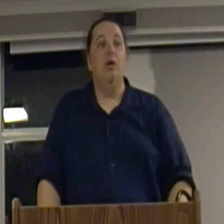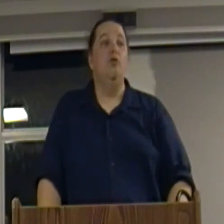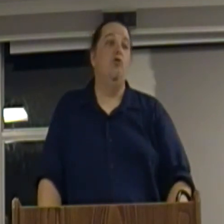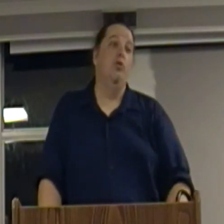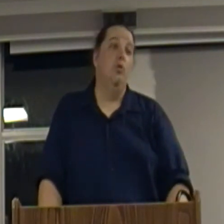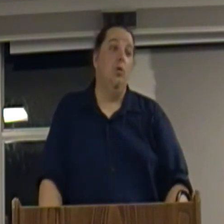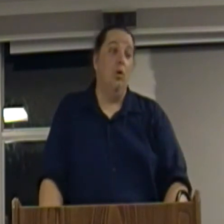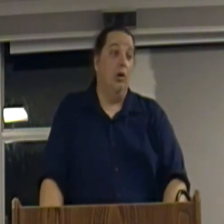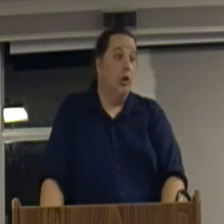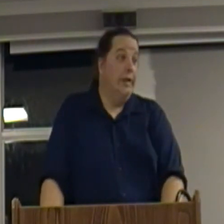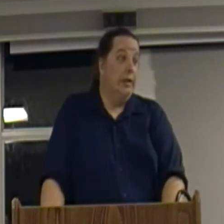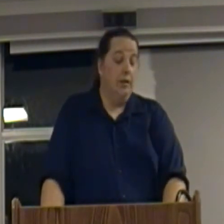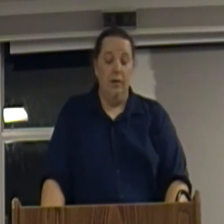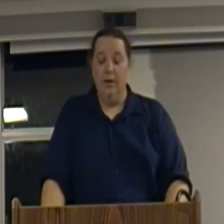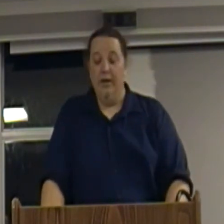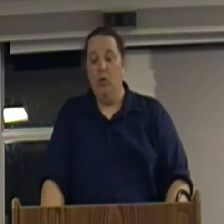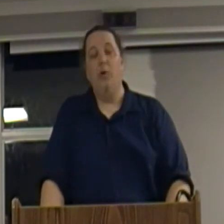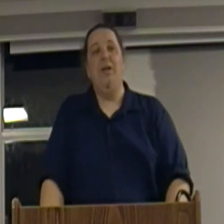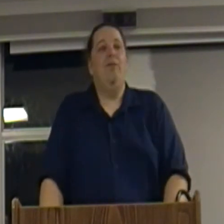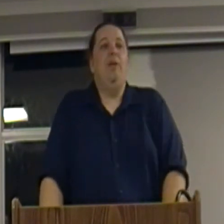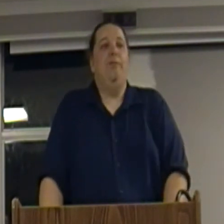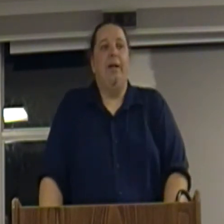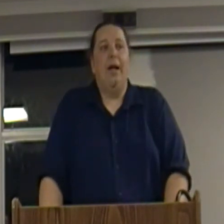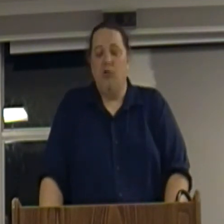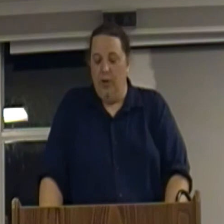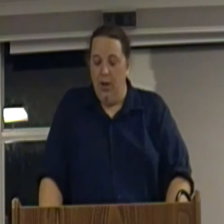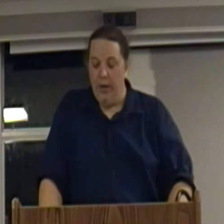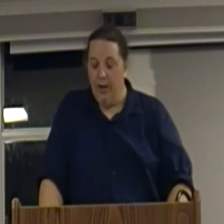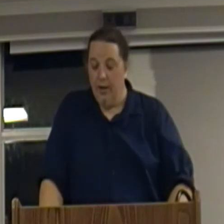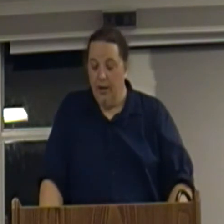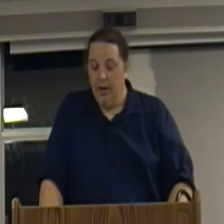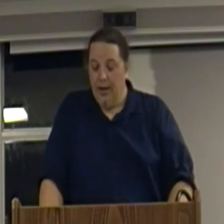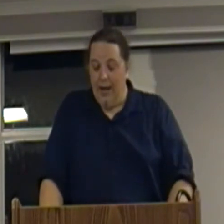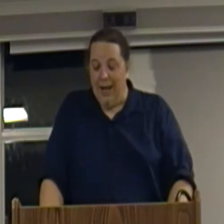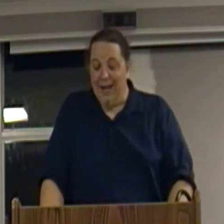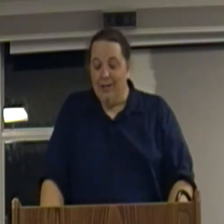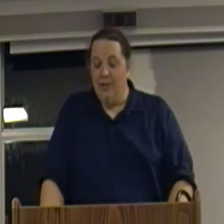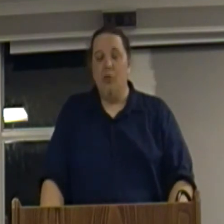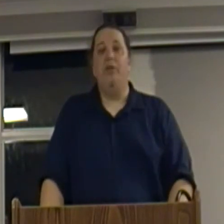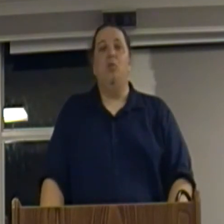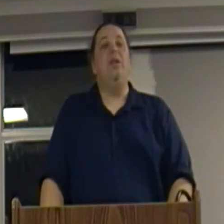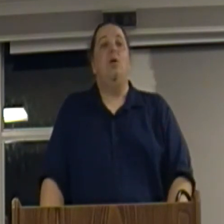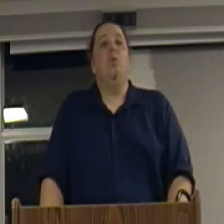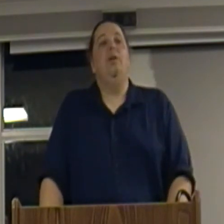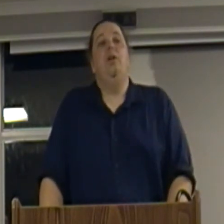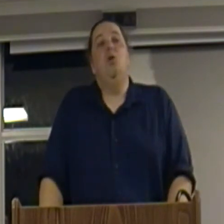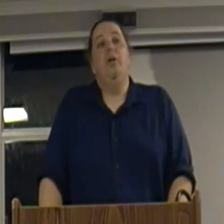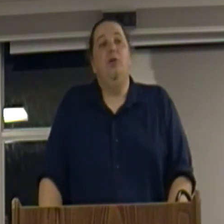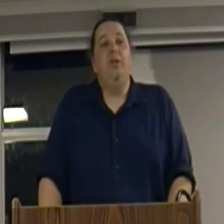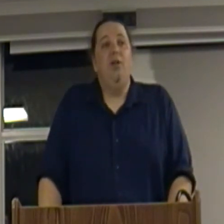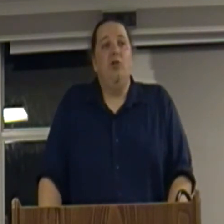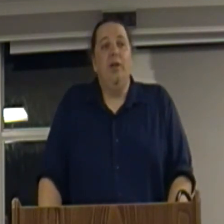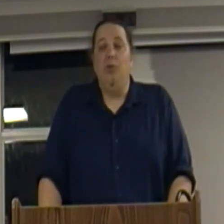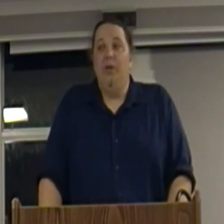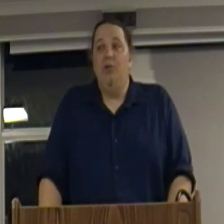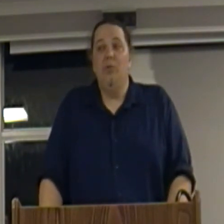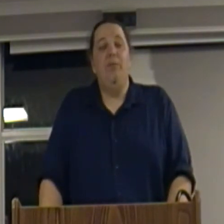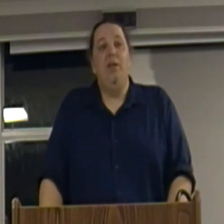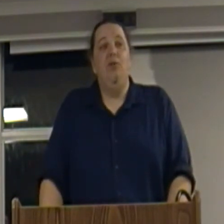true or good. What do we even mean by natural anyway? And the truth is, we don't really know what human nature is because human beings